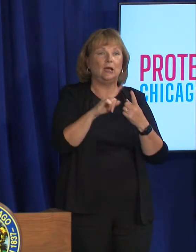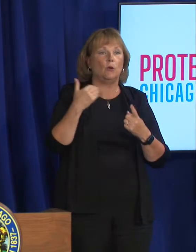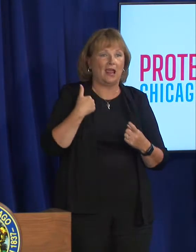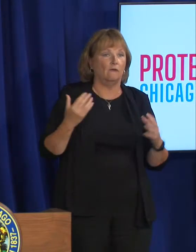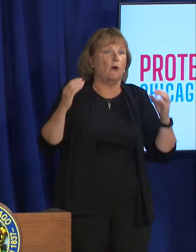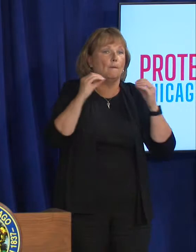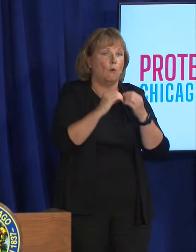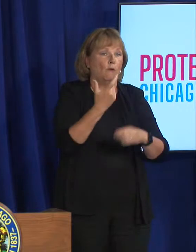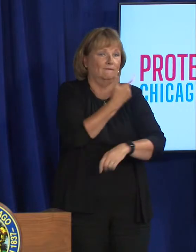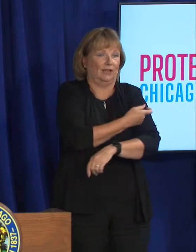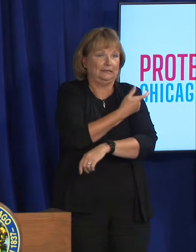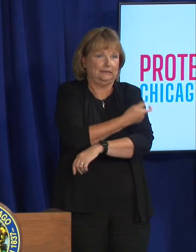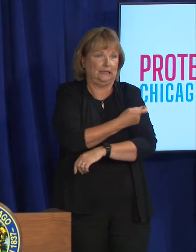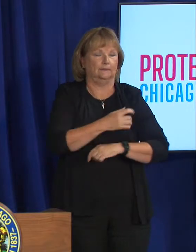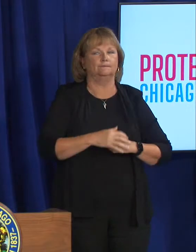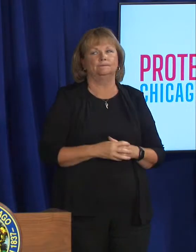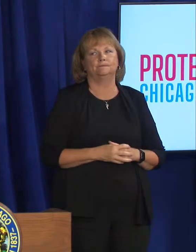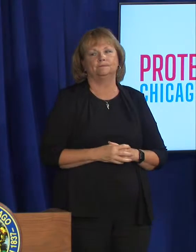expands